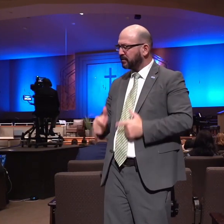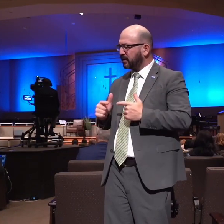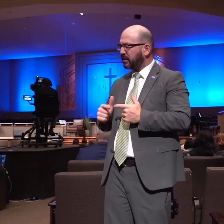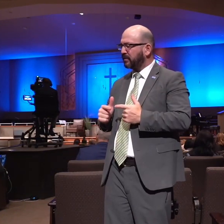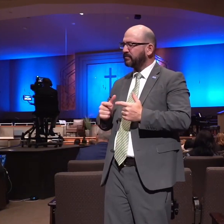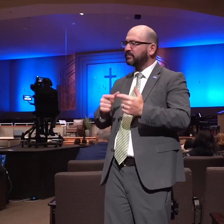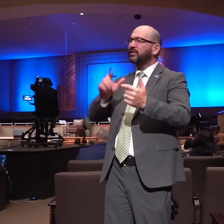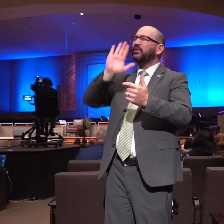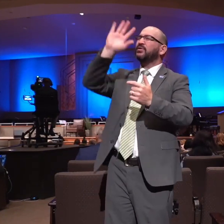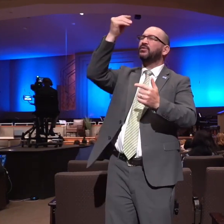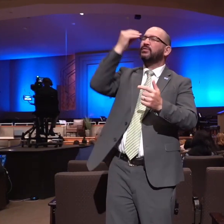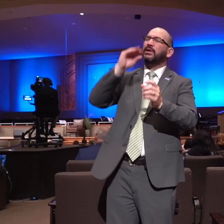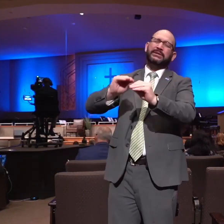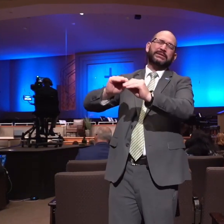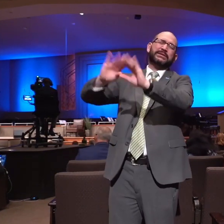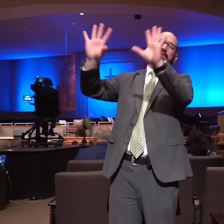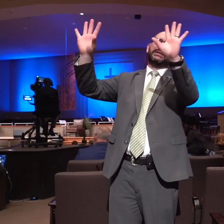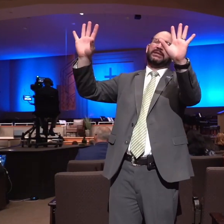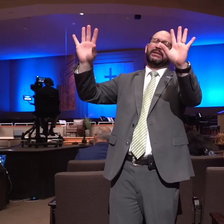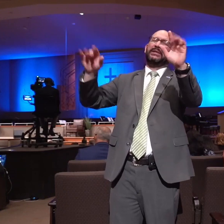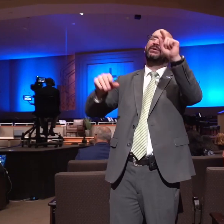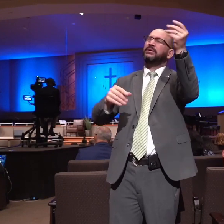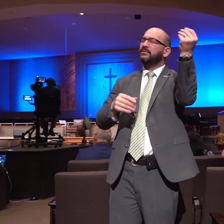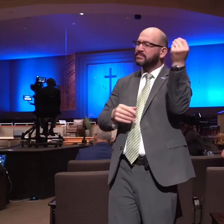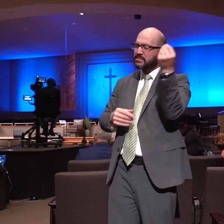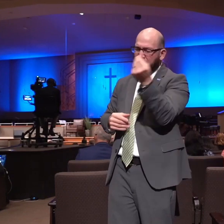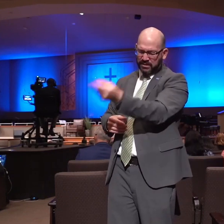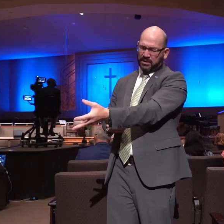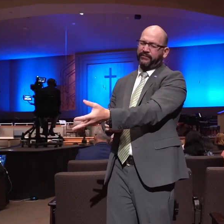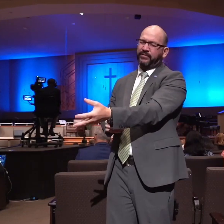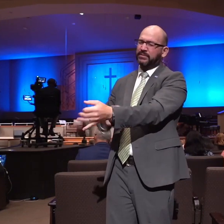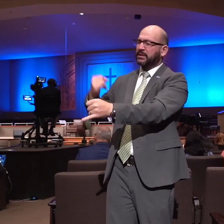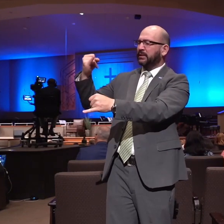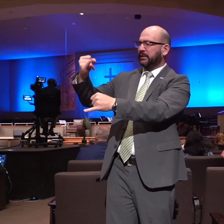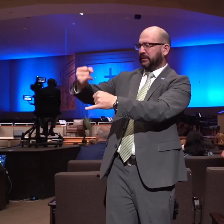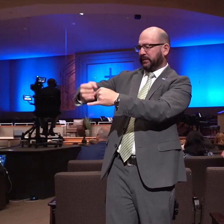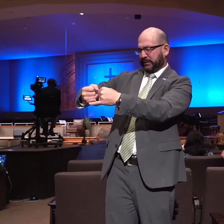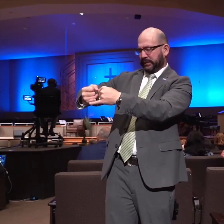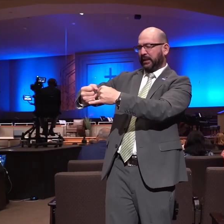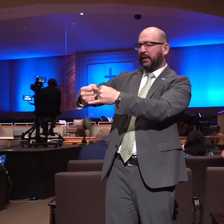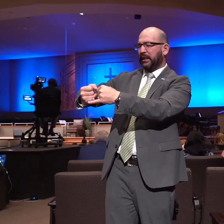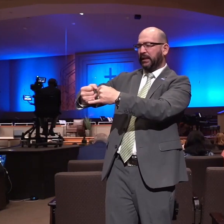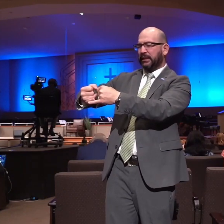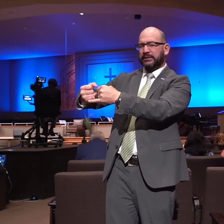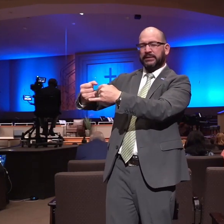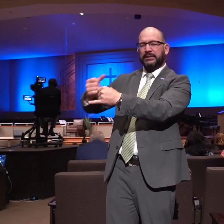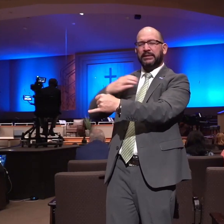him this this final hurrah i suppose we could say of some kind of victory